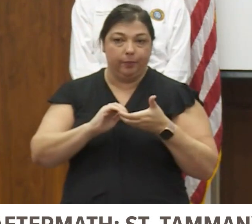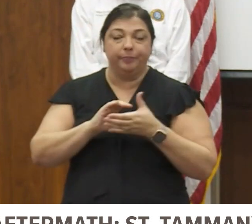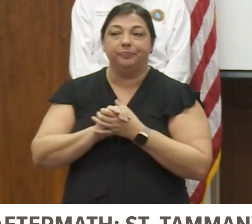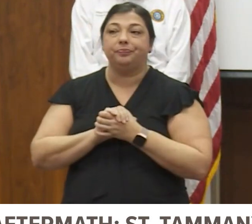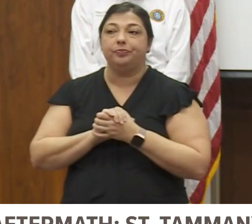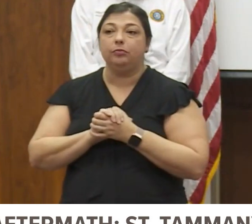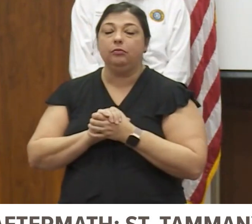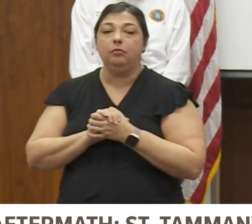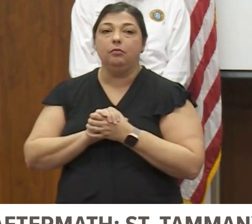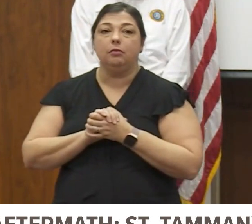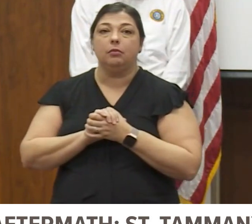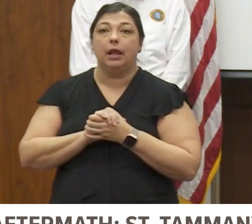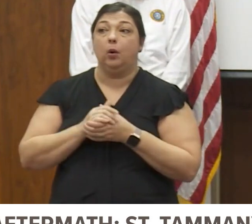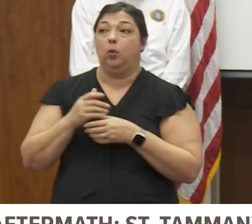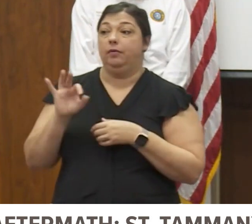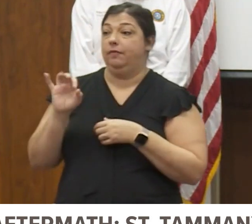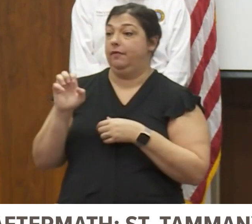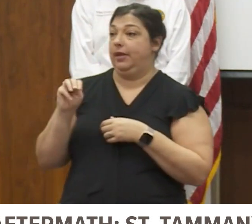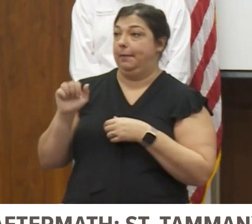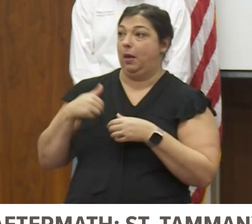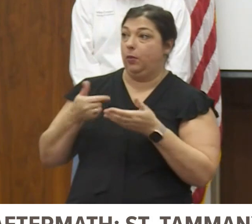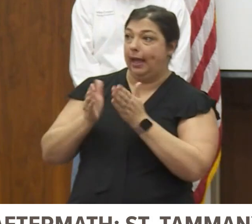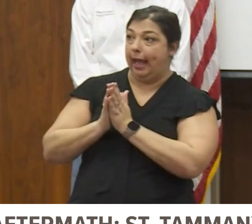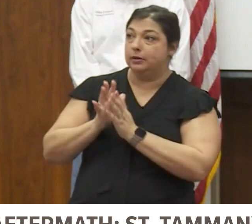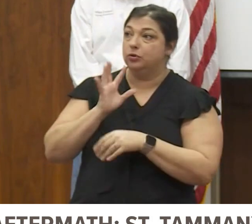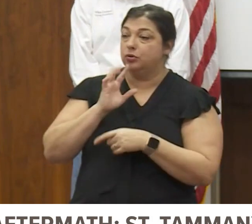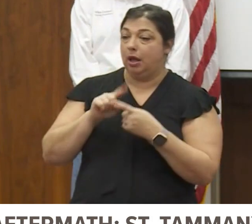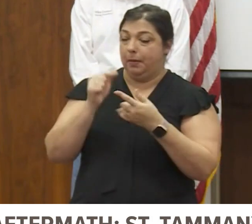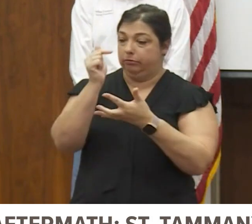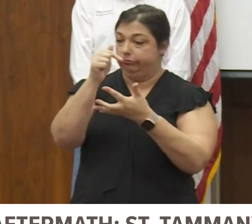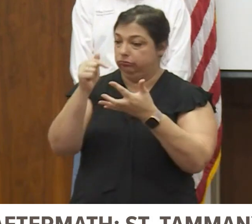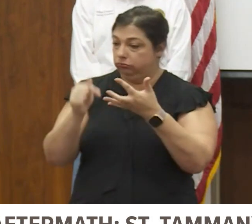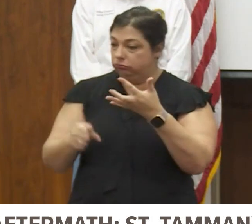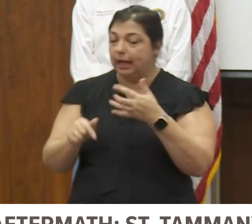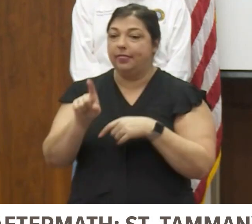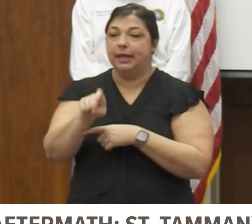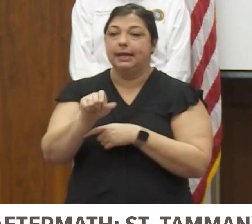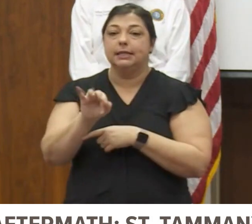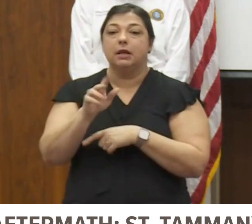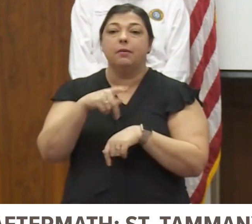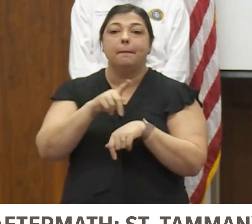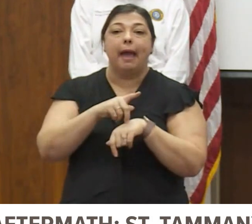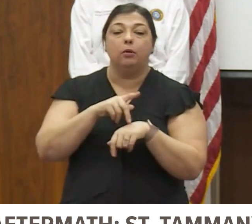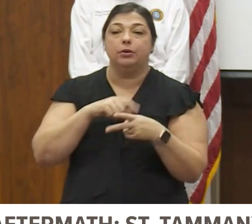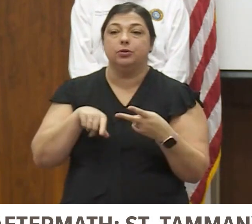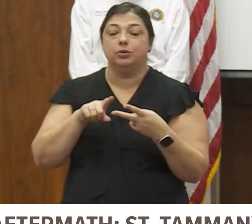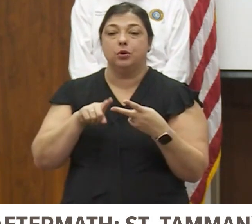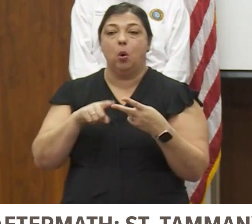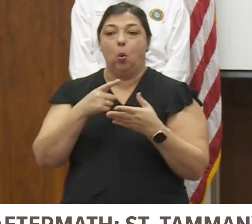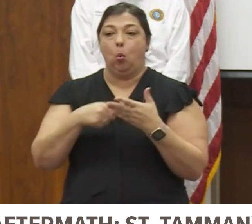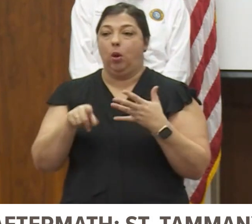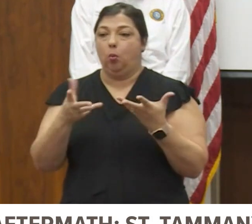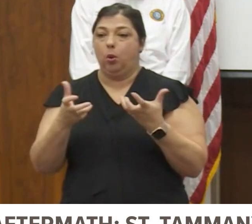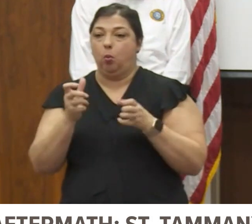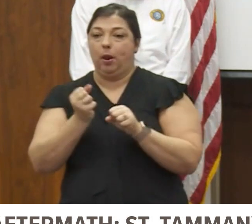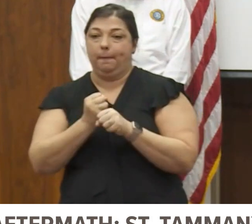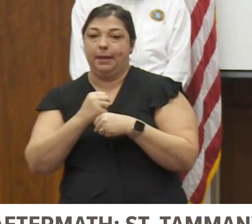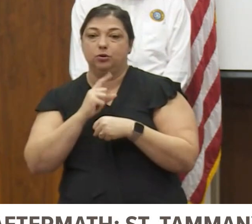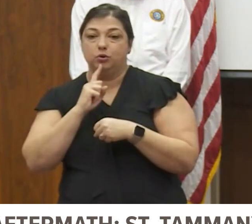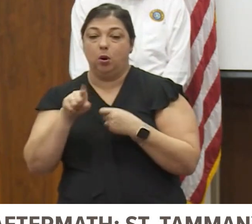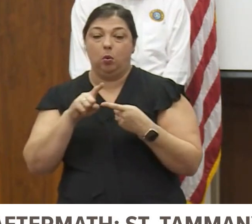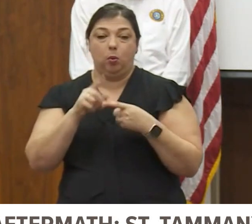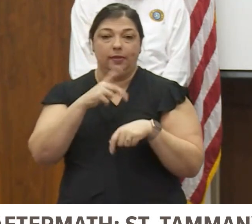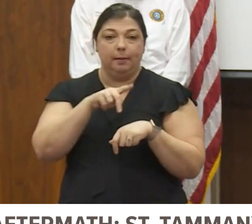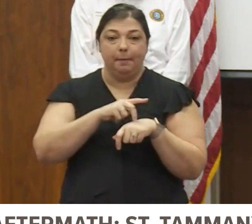We actually sit down with FEMA today and talked about those different things, talked about the needs of the parish, those things. want to make sure that once the